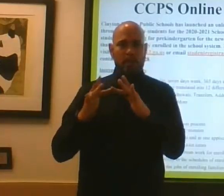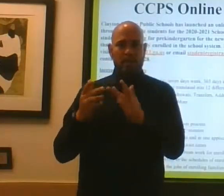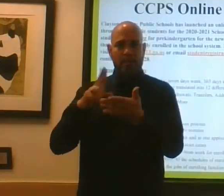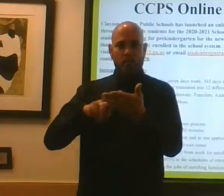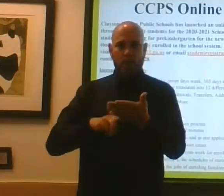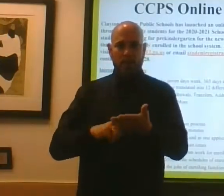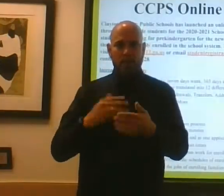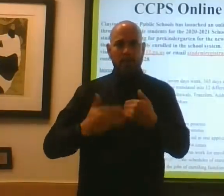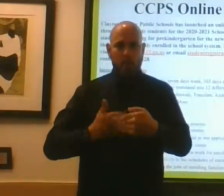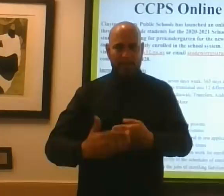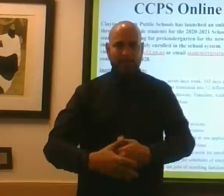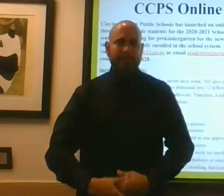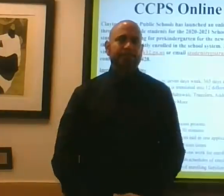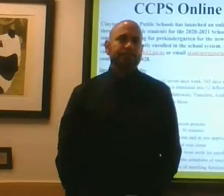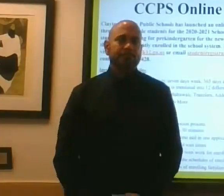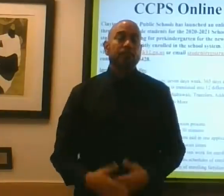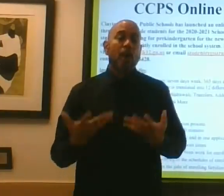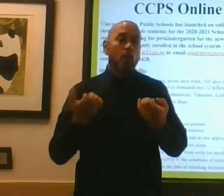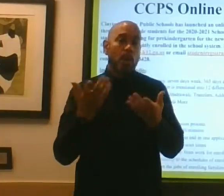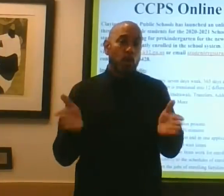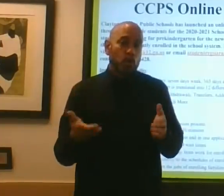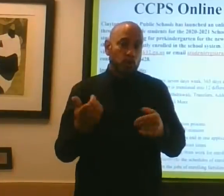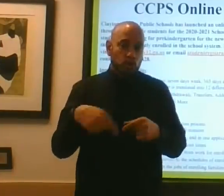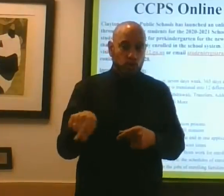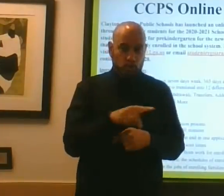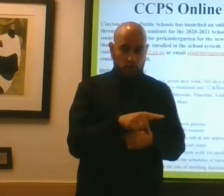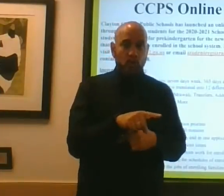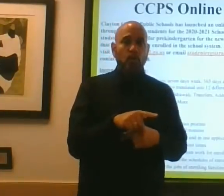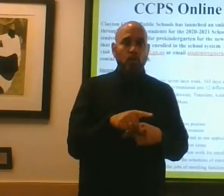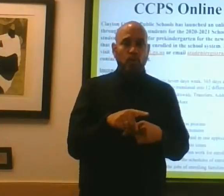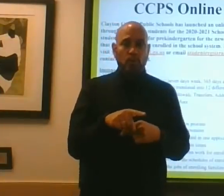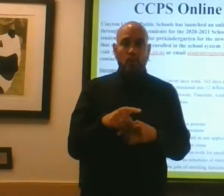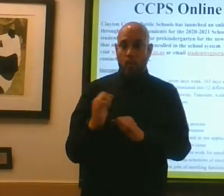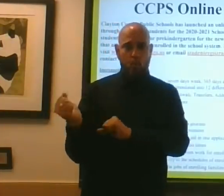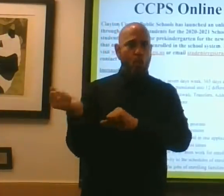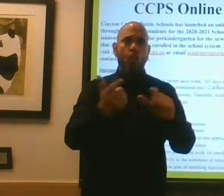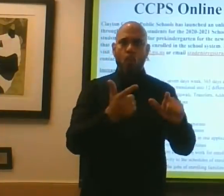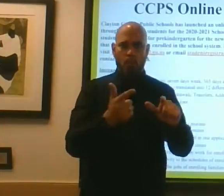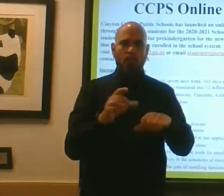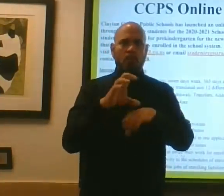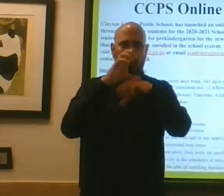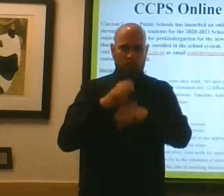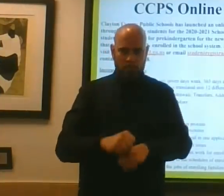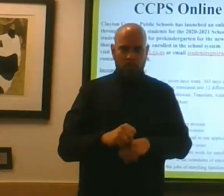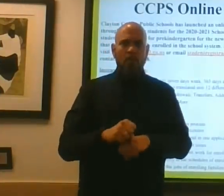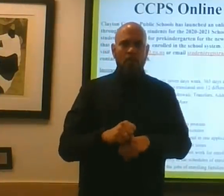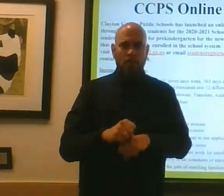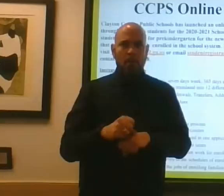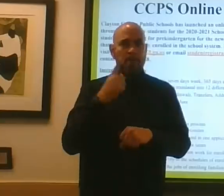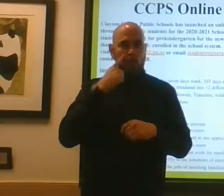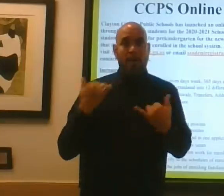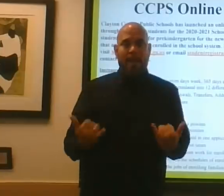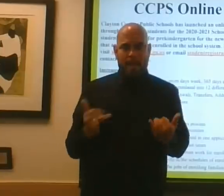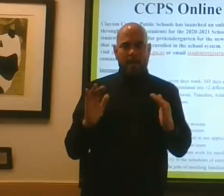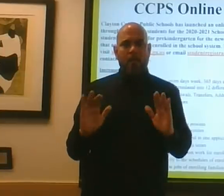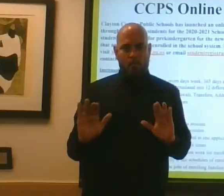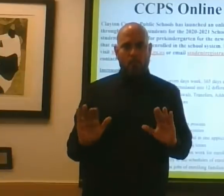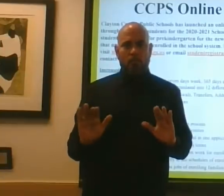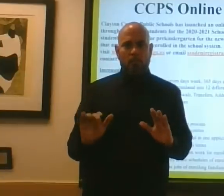I want to encourage all of us to get used to, at least for now,